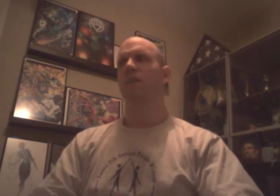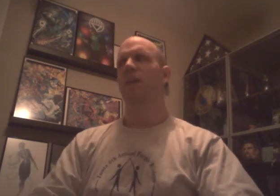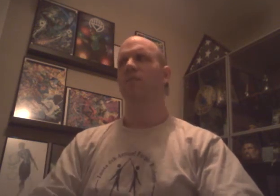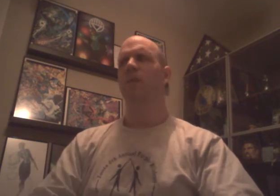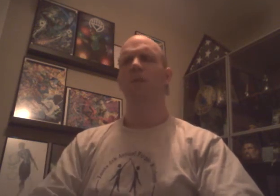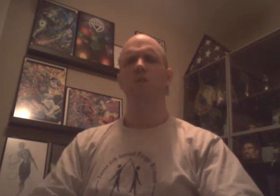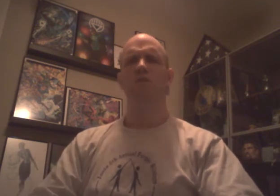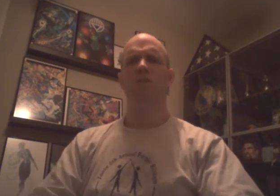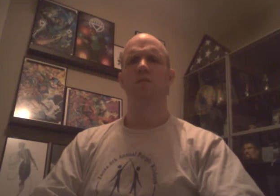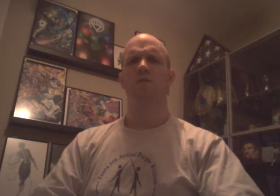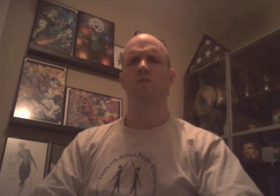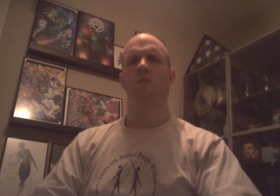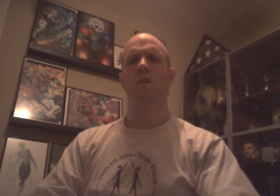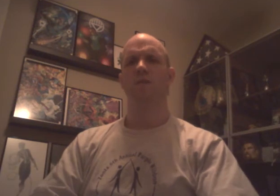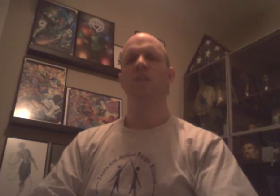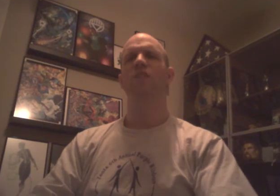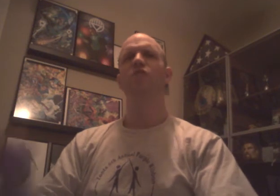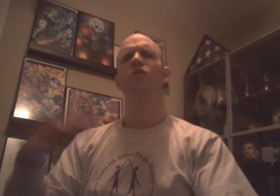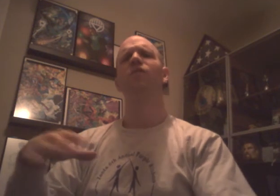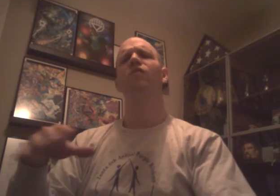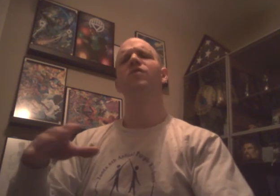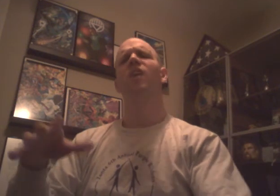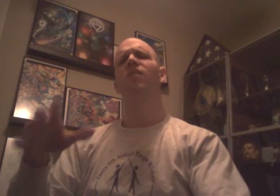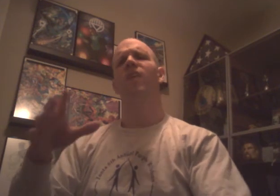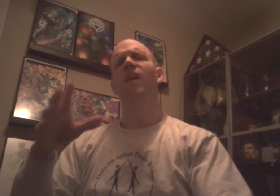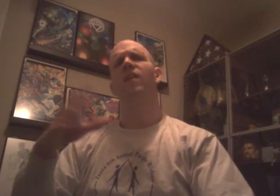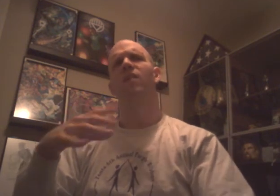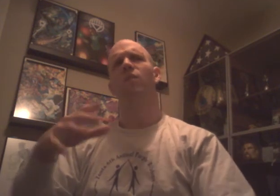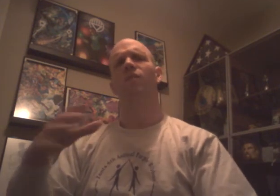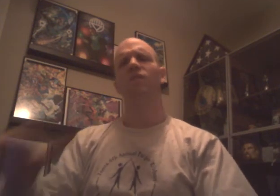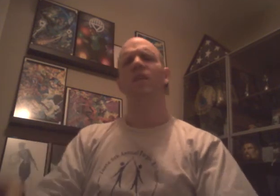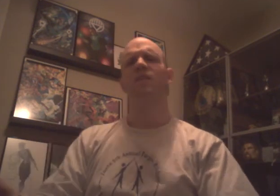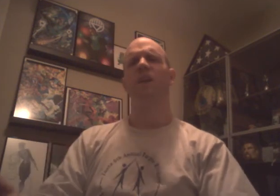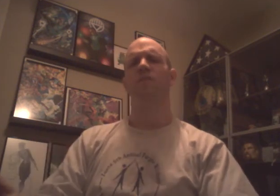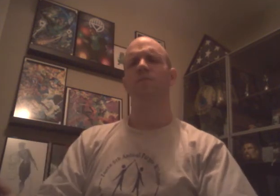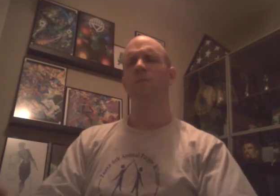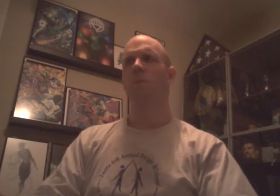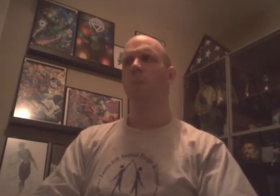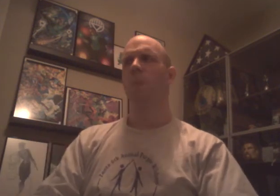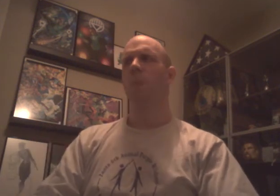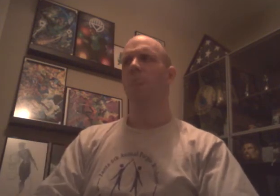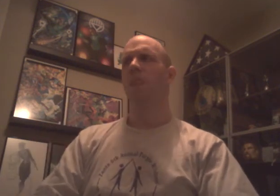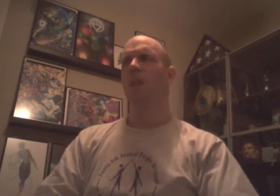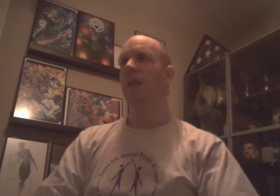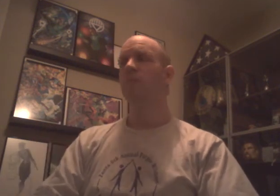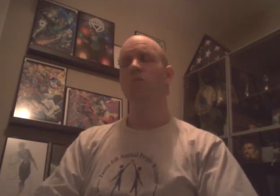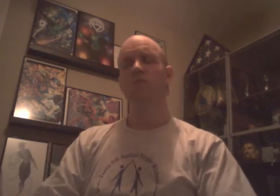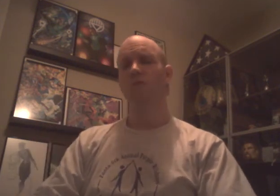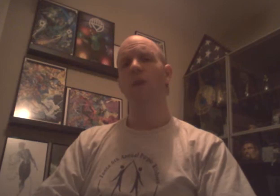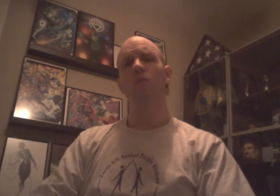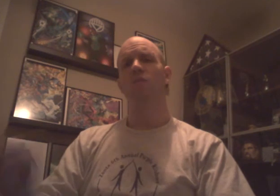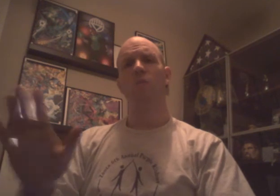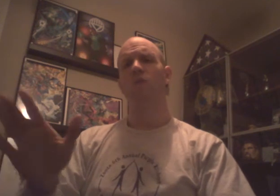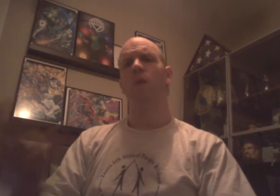Emma Lution. Or... That's her version of a reverse STF. Nice move. Great move. Works well.